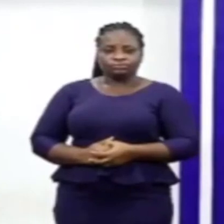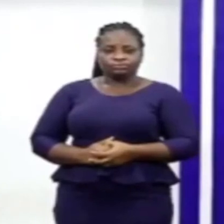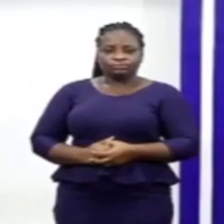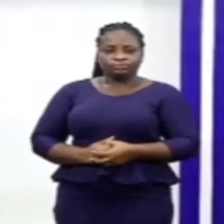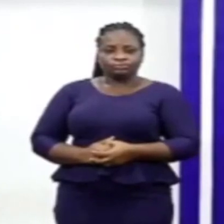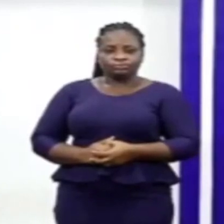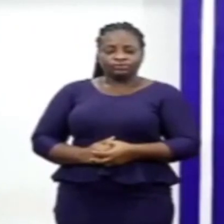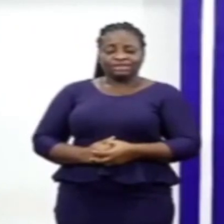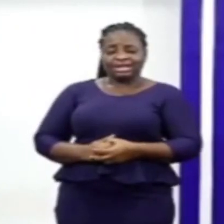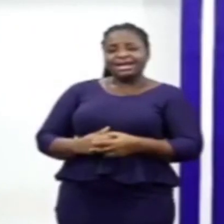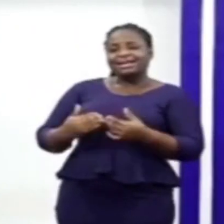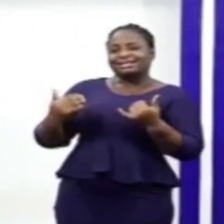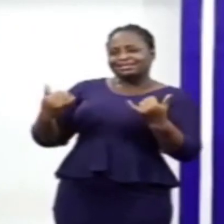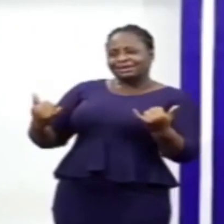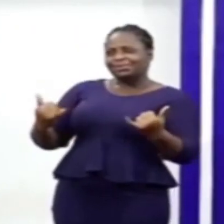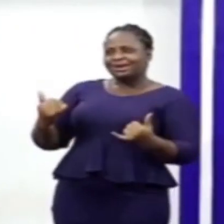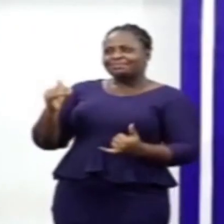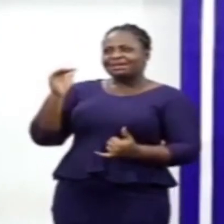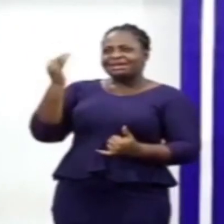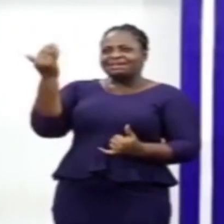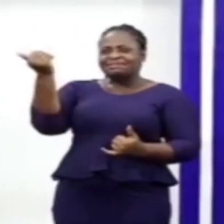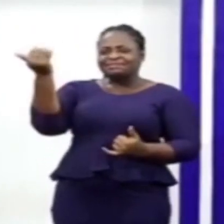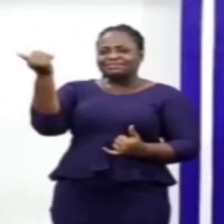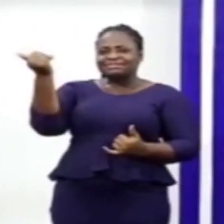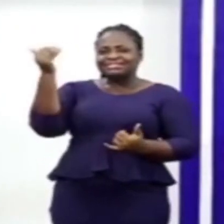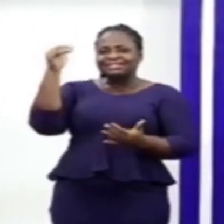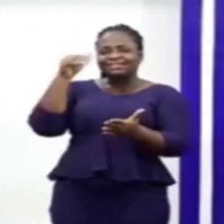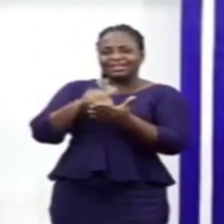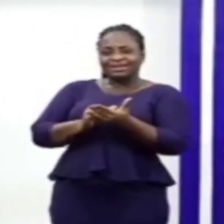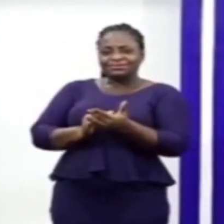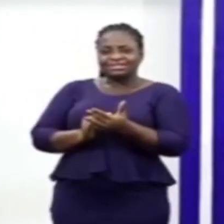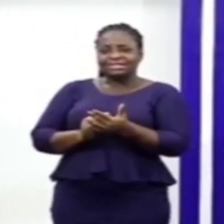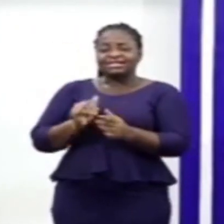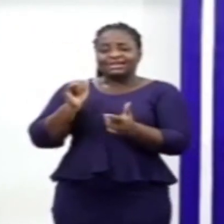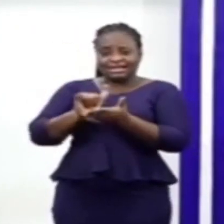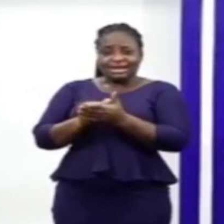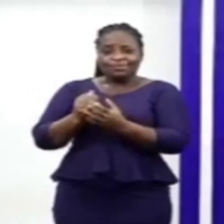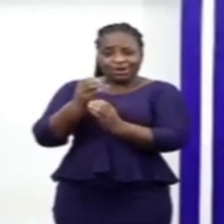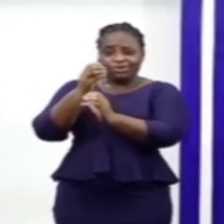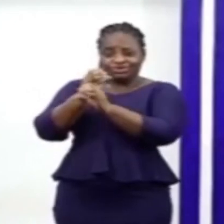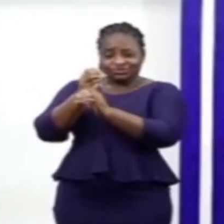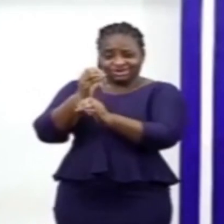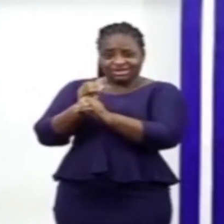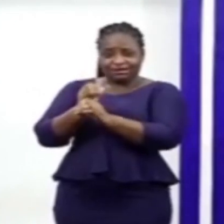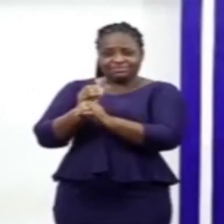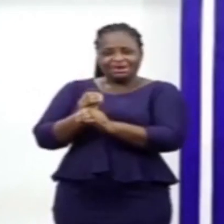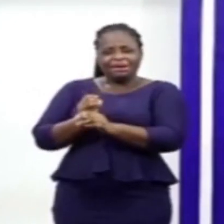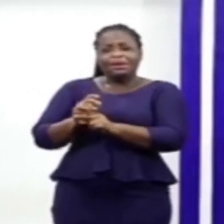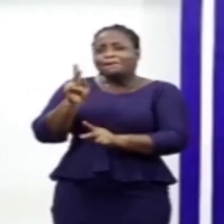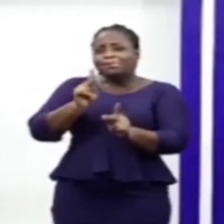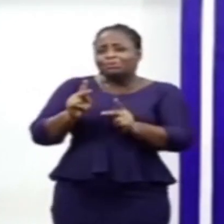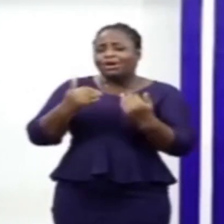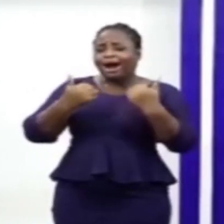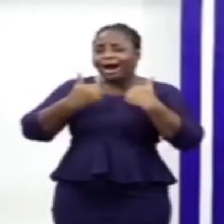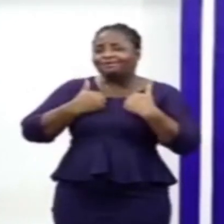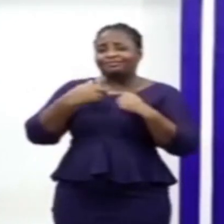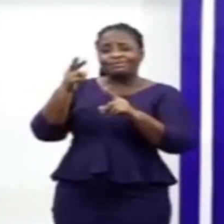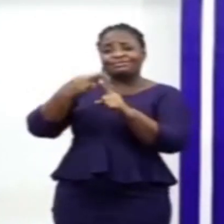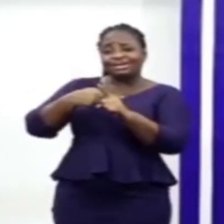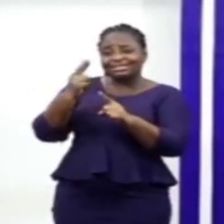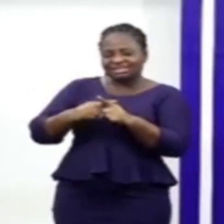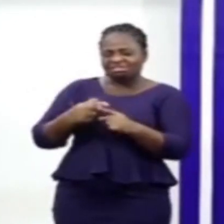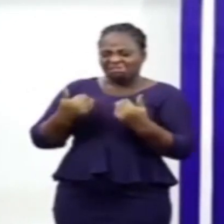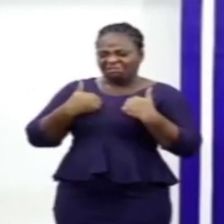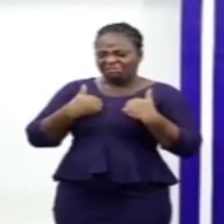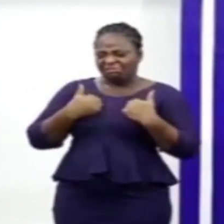We currently have like 15,000 of them that we are going to cater for. For those who have the apartment, we'll find